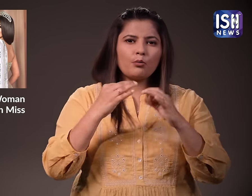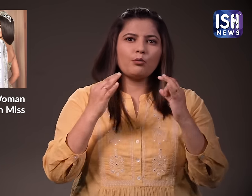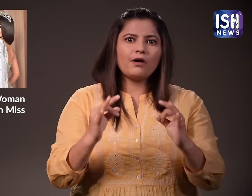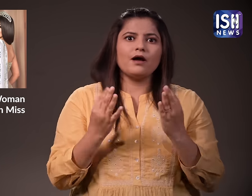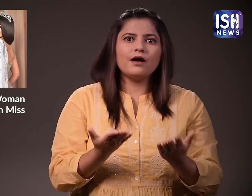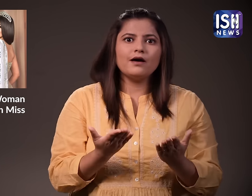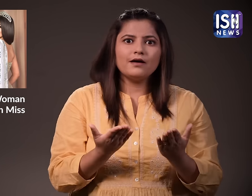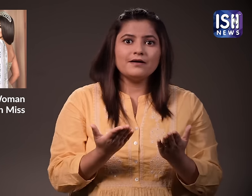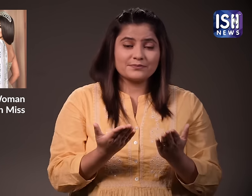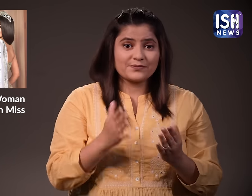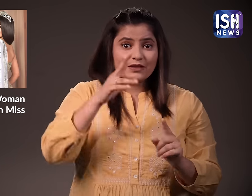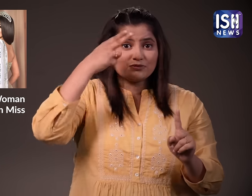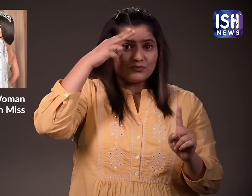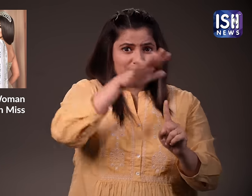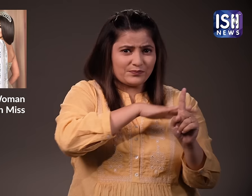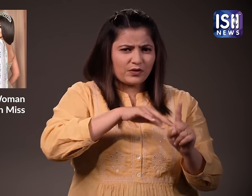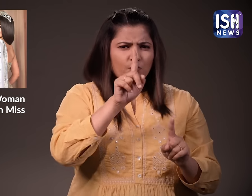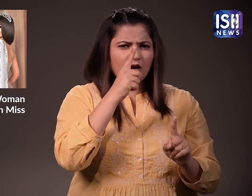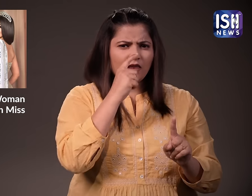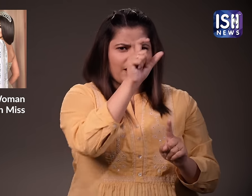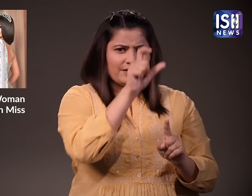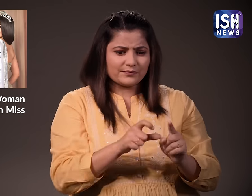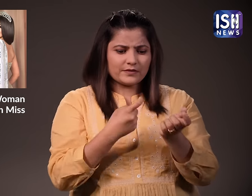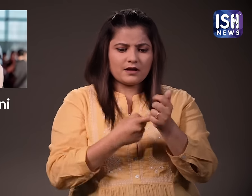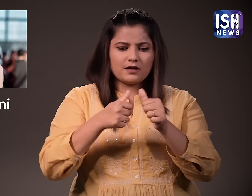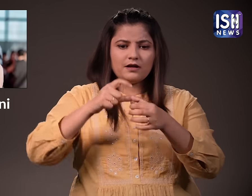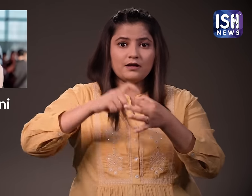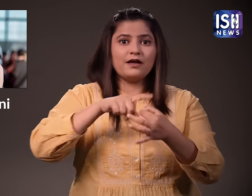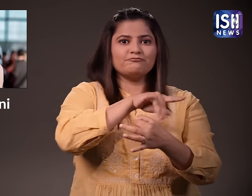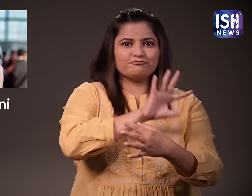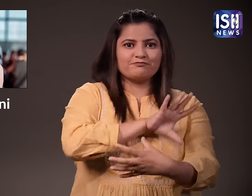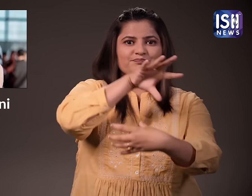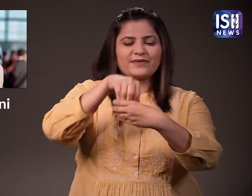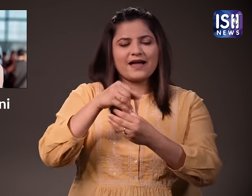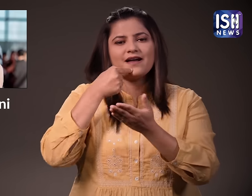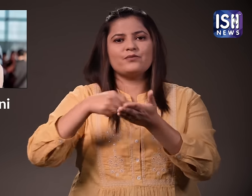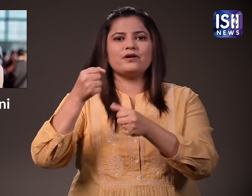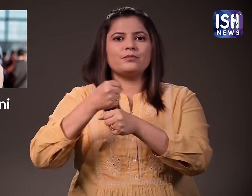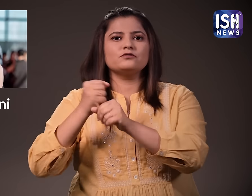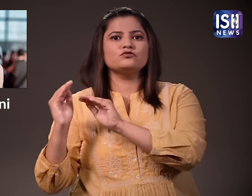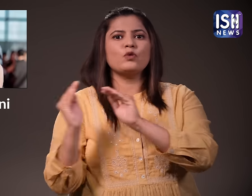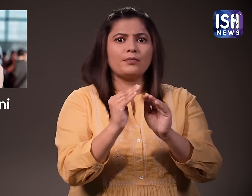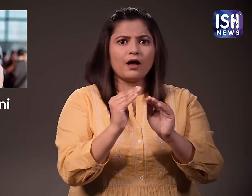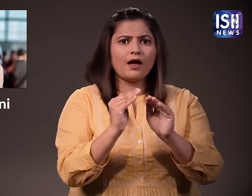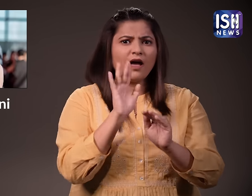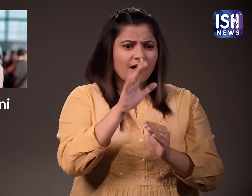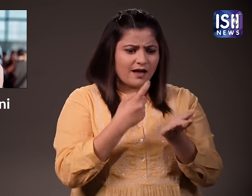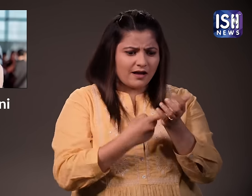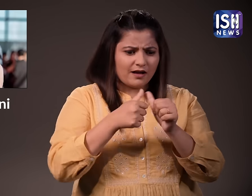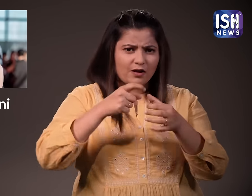supporting it. The first Miss Universe contestant from Saudi Arabia is Rumi al-Qahtani. Rumi